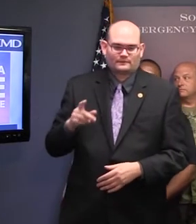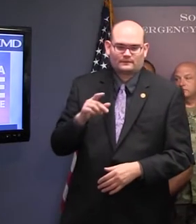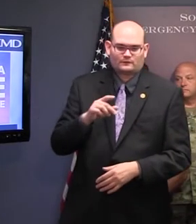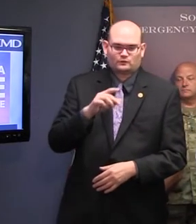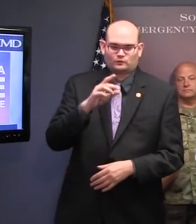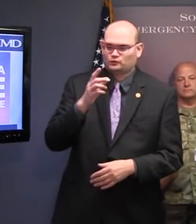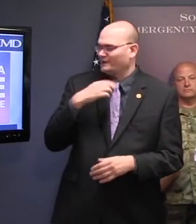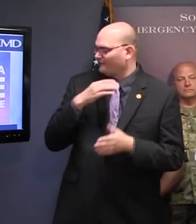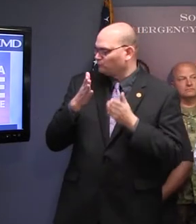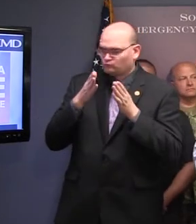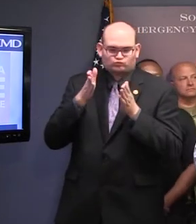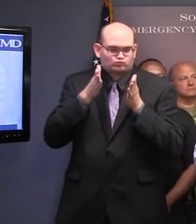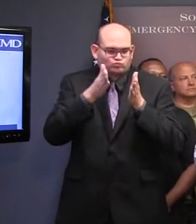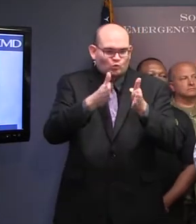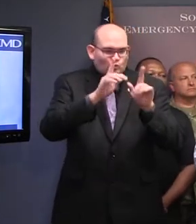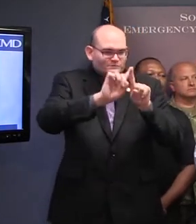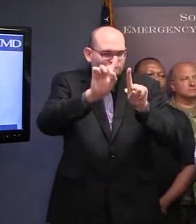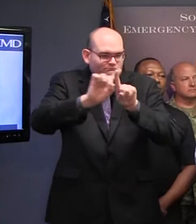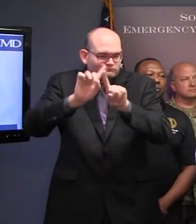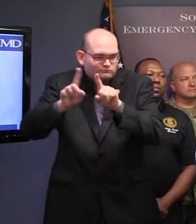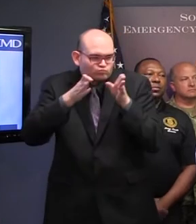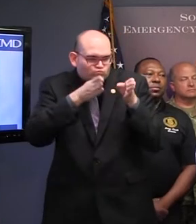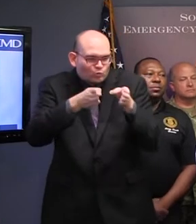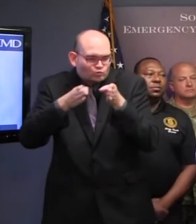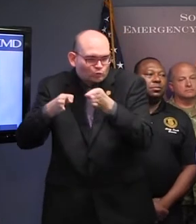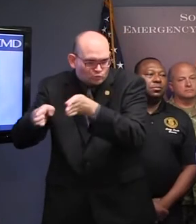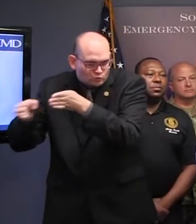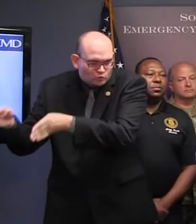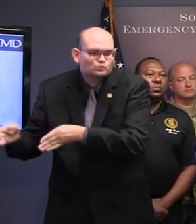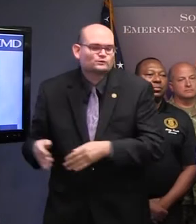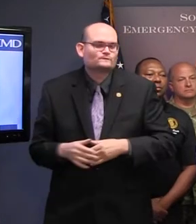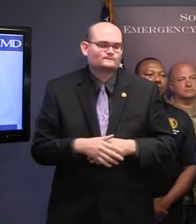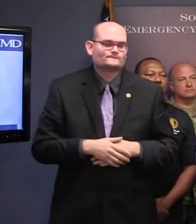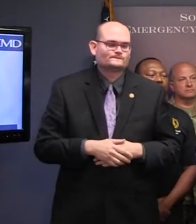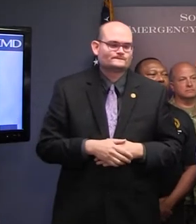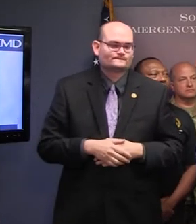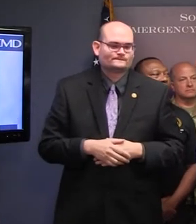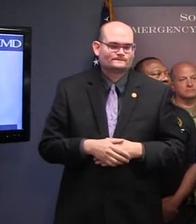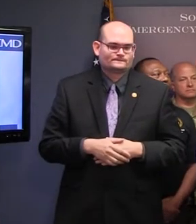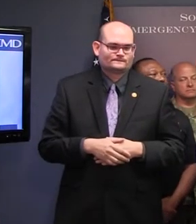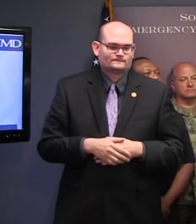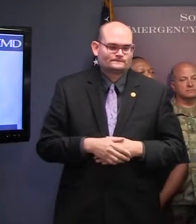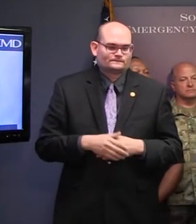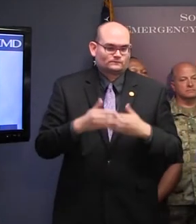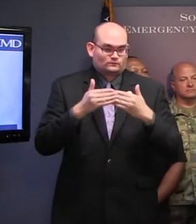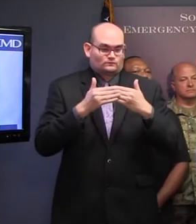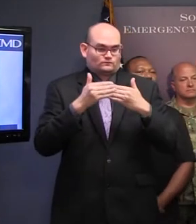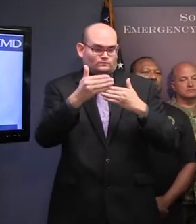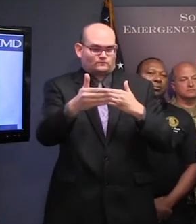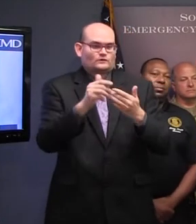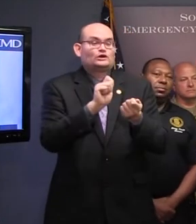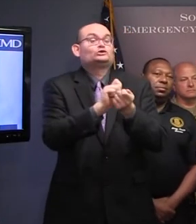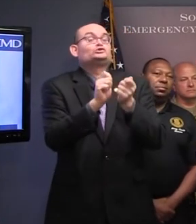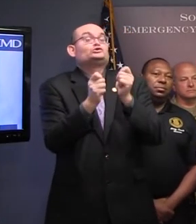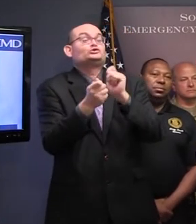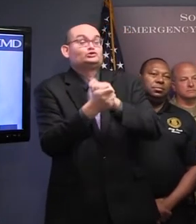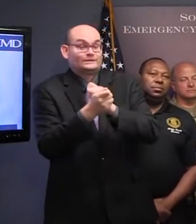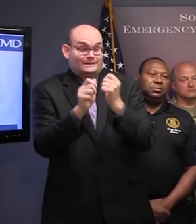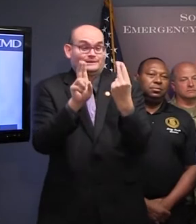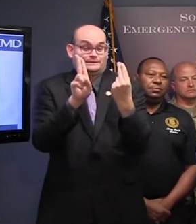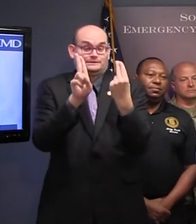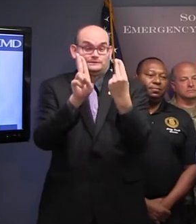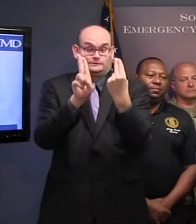follow. Also, we will at some point, we will have a reversal of lanes on I-26,